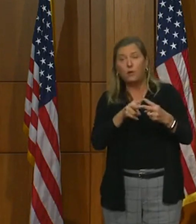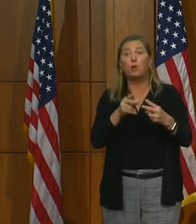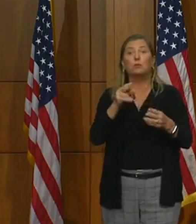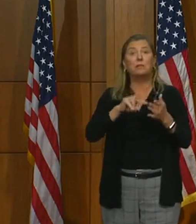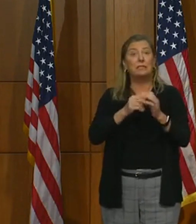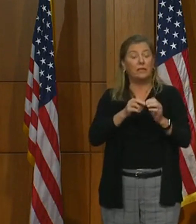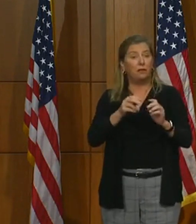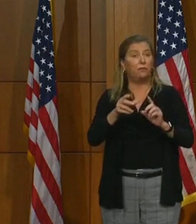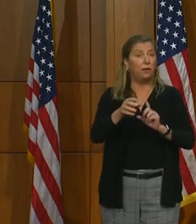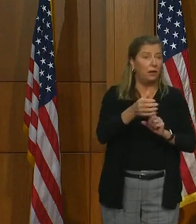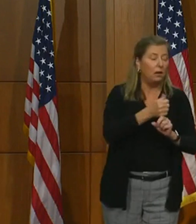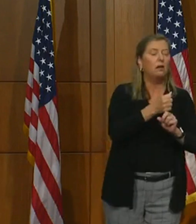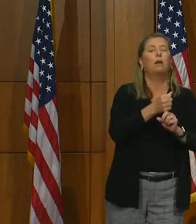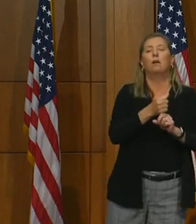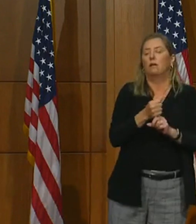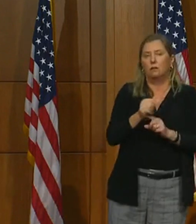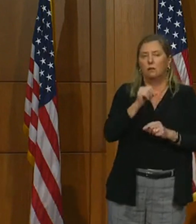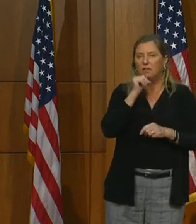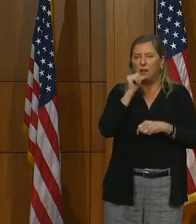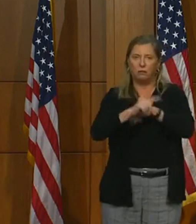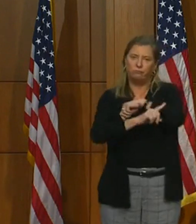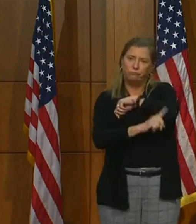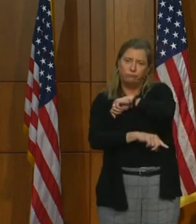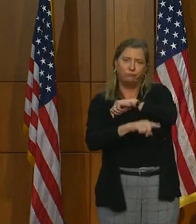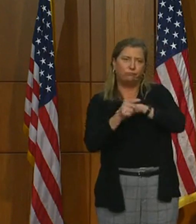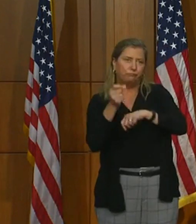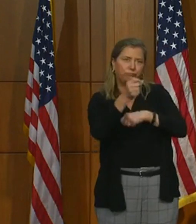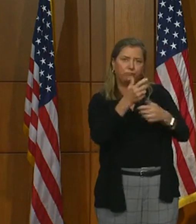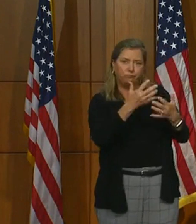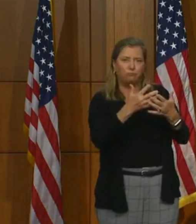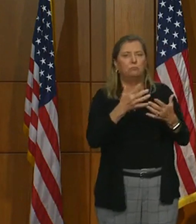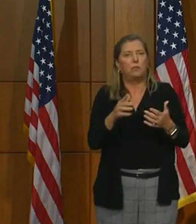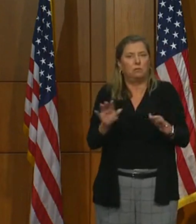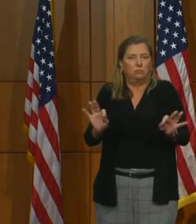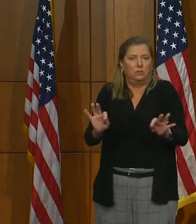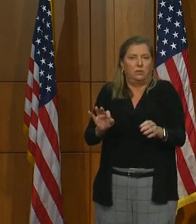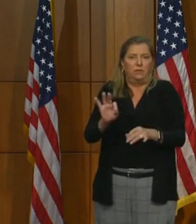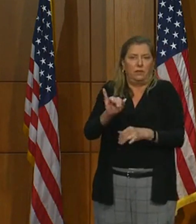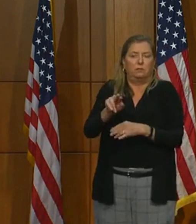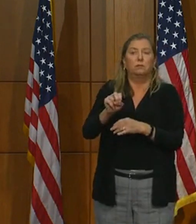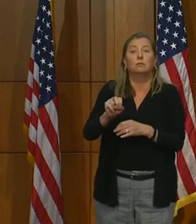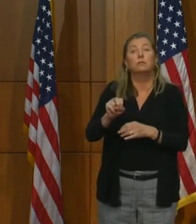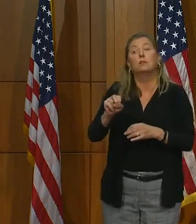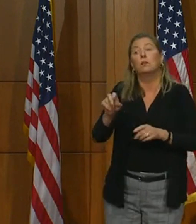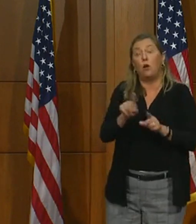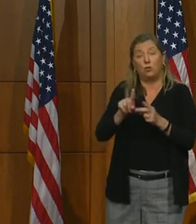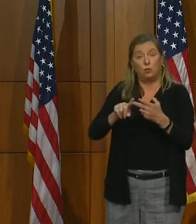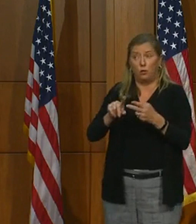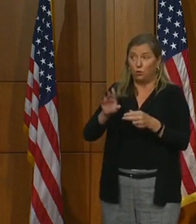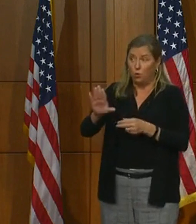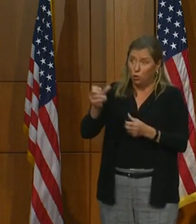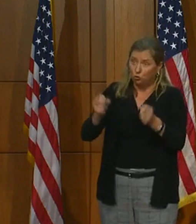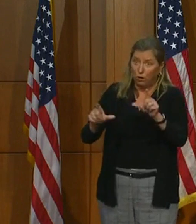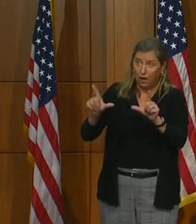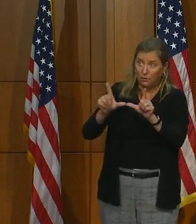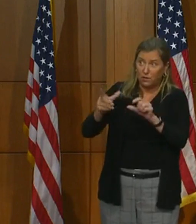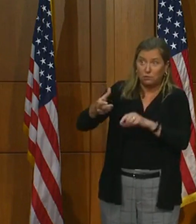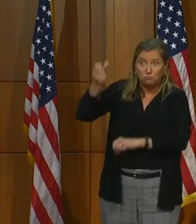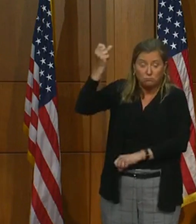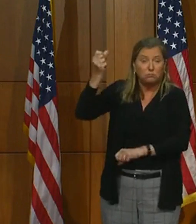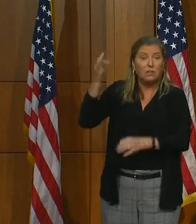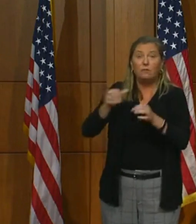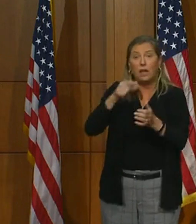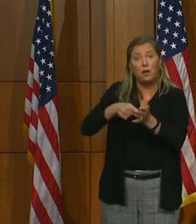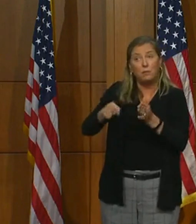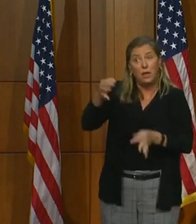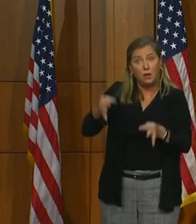offense. We ended permanently the practice of suspending someone's driver's license for failing to pay court